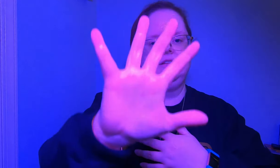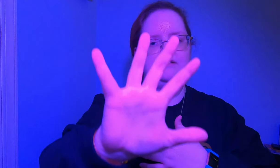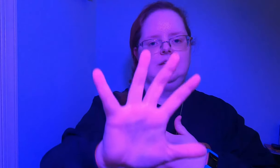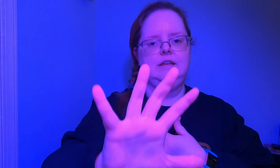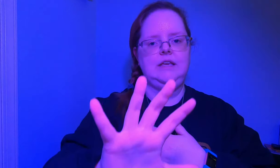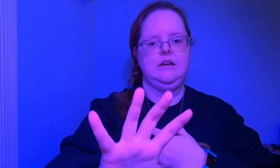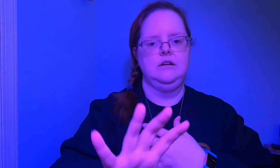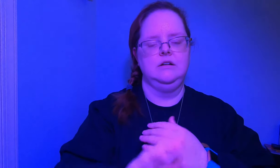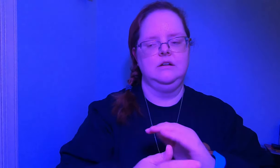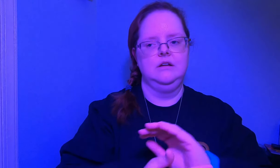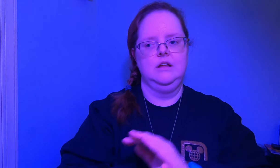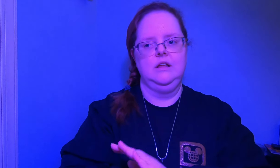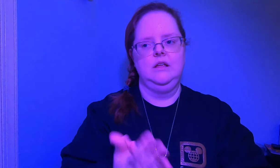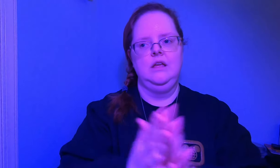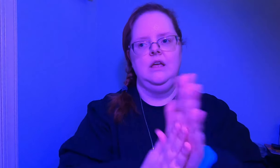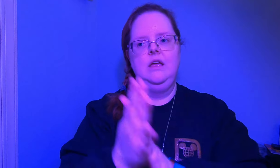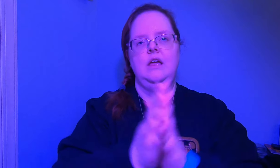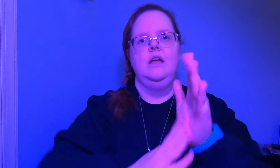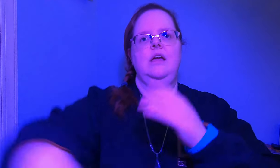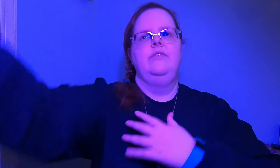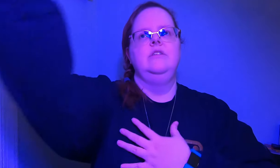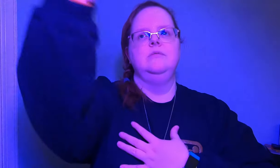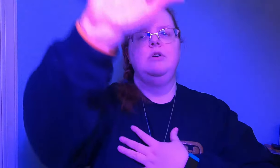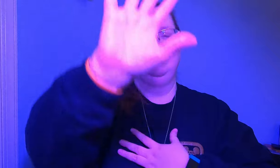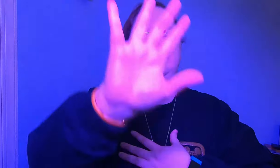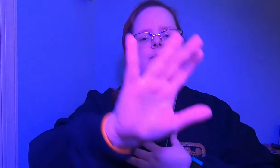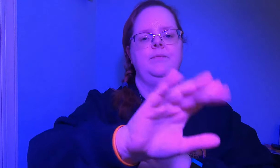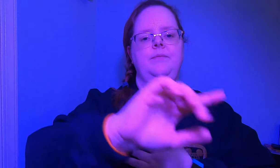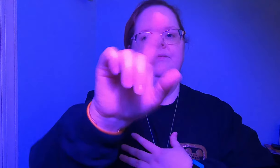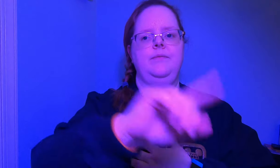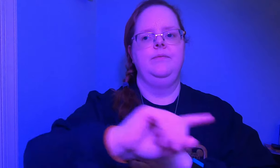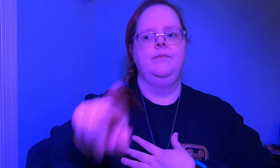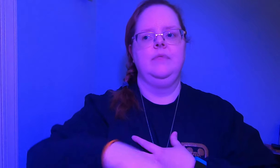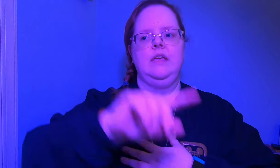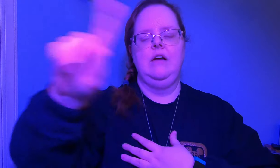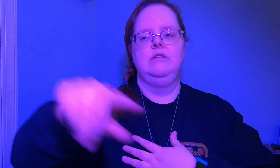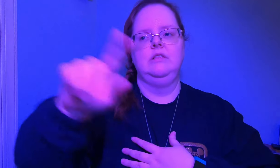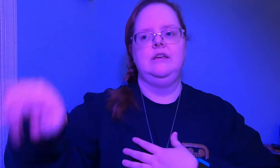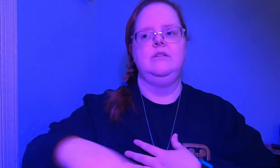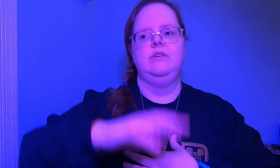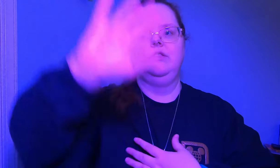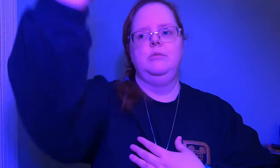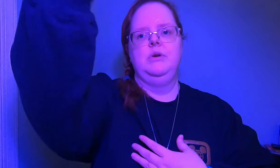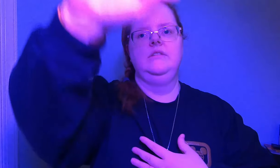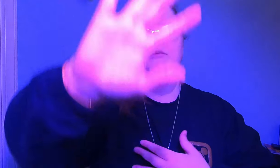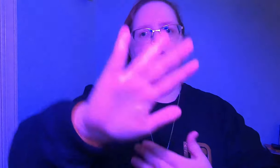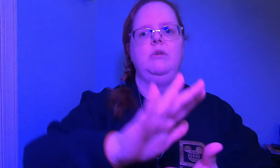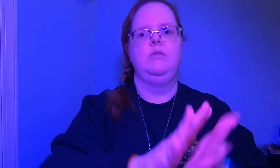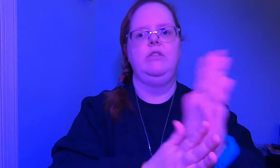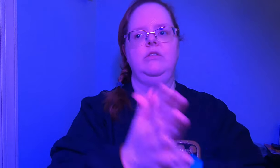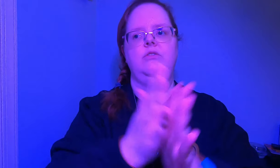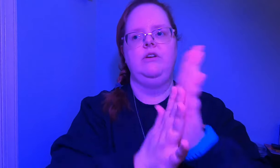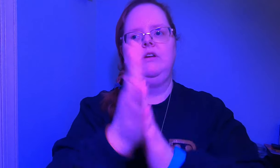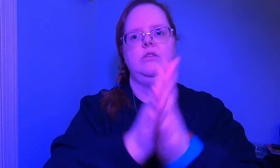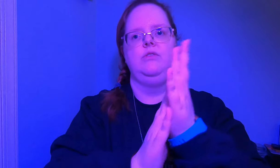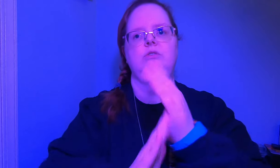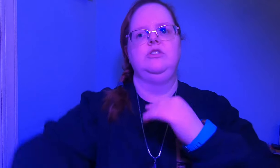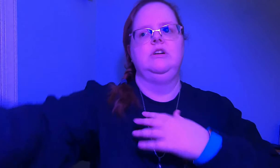here in this moment how to live in the present moment rather than fearing the future